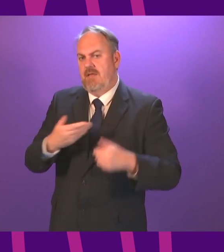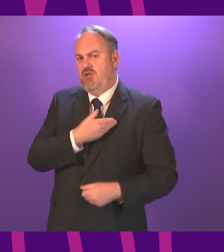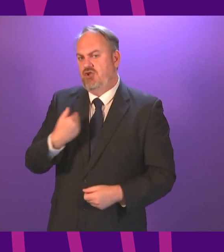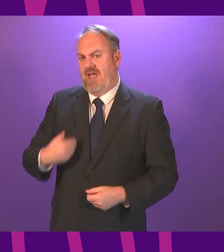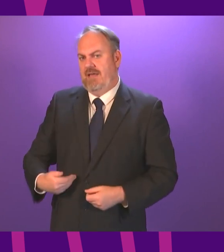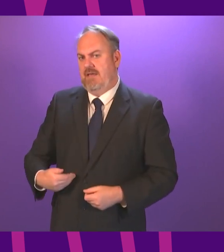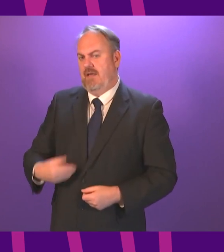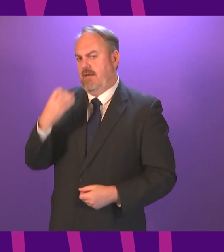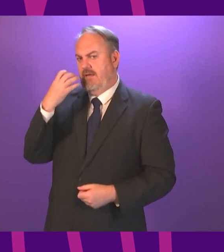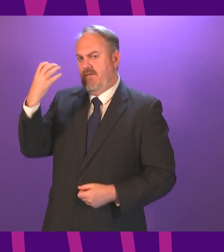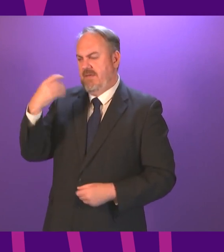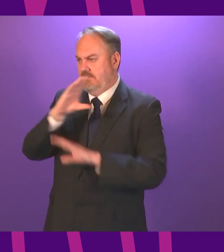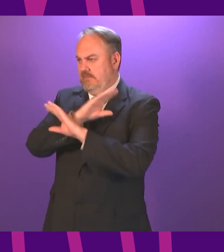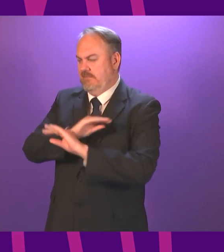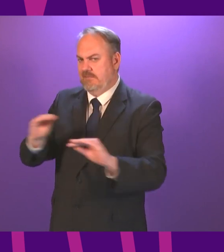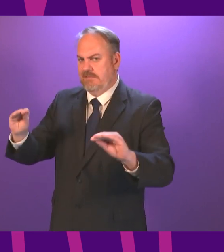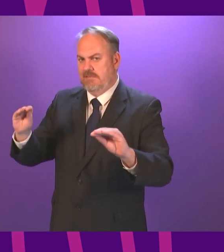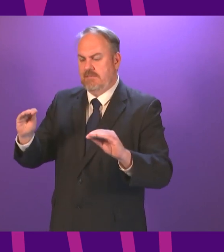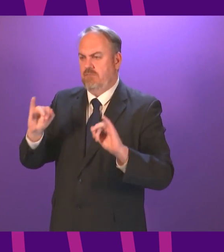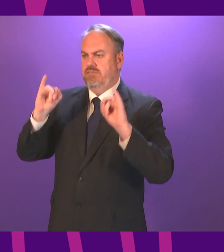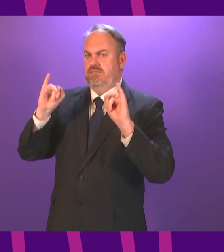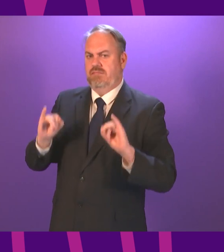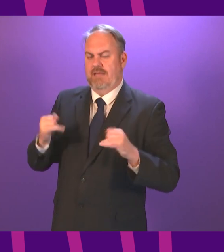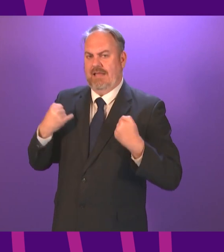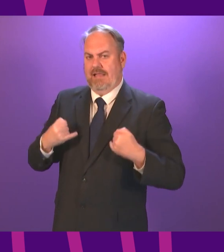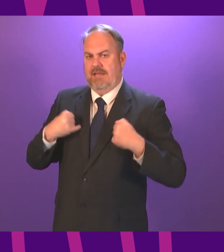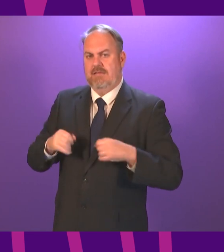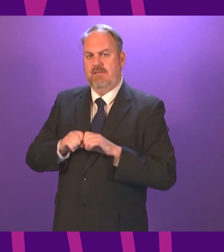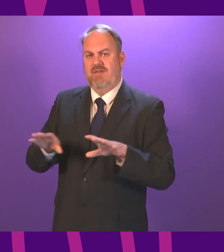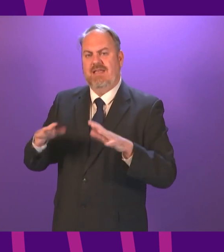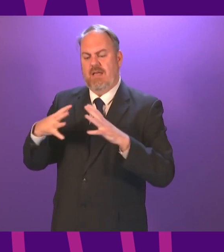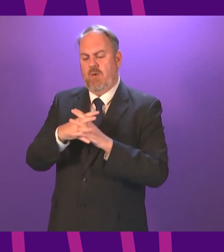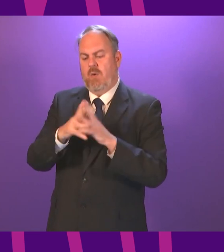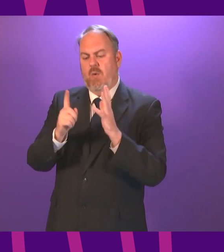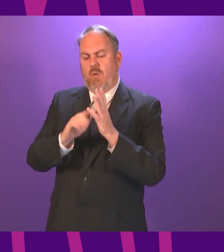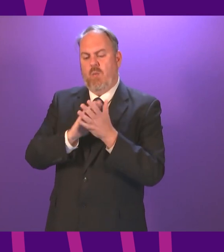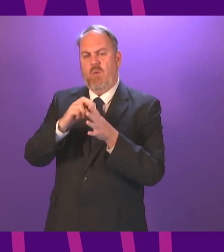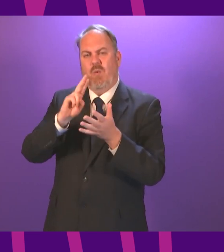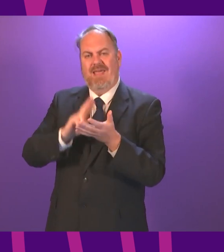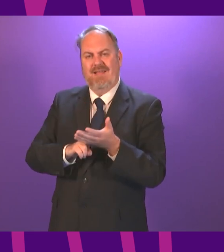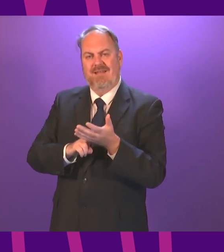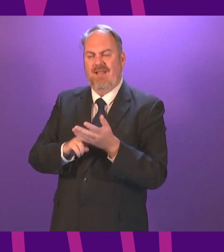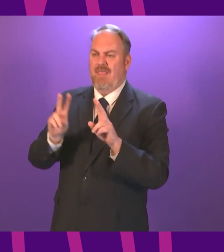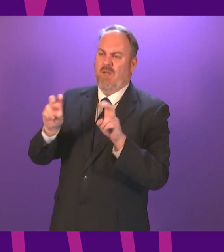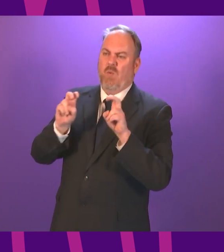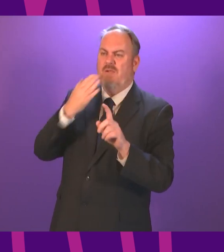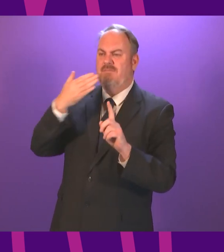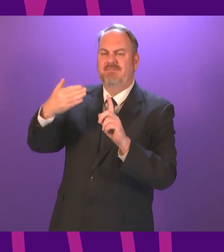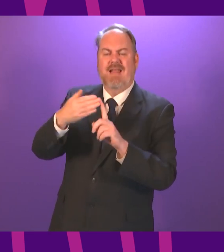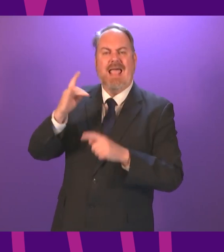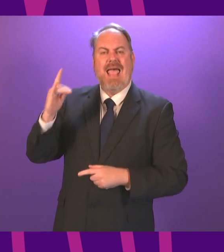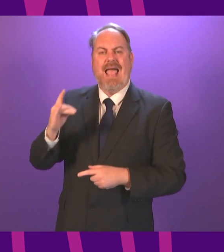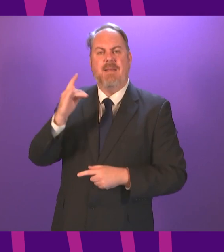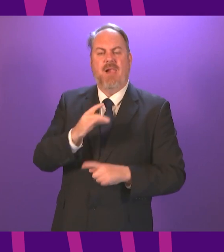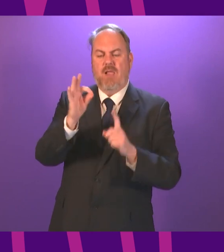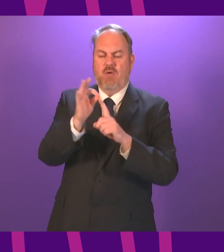to the human transmission of something that in the hospitals of Wuhan City they were referring to as animal pneumonia. Back then, it